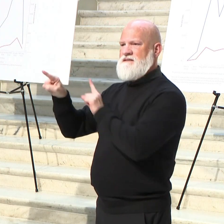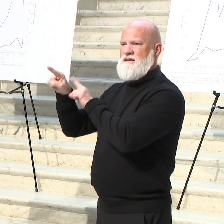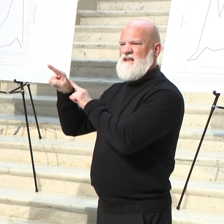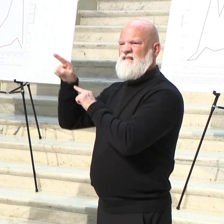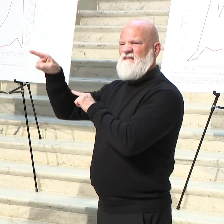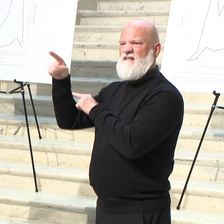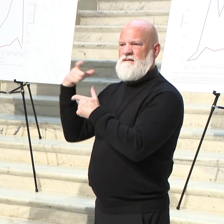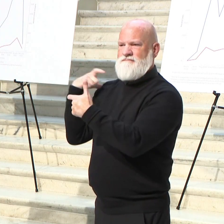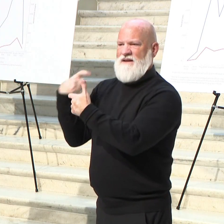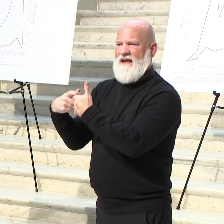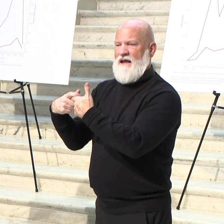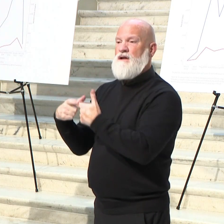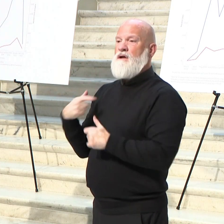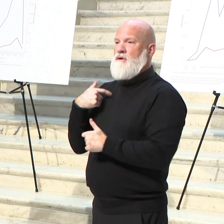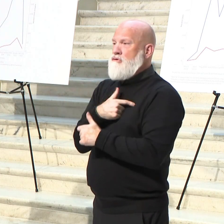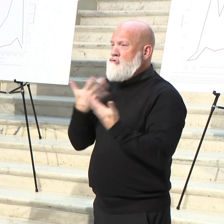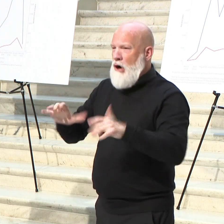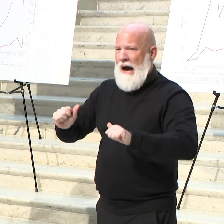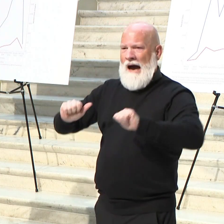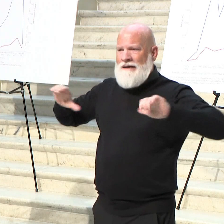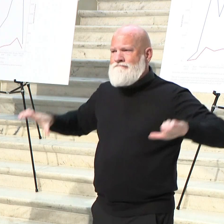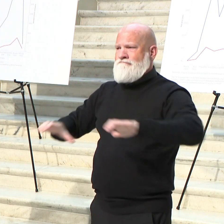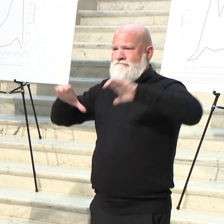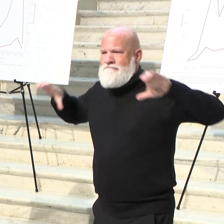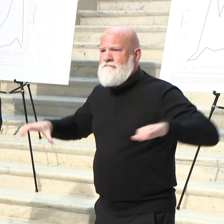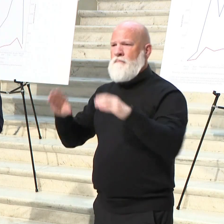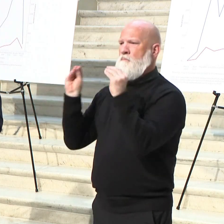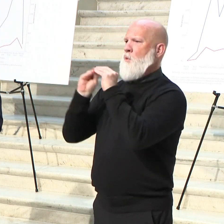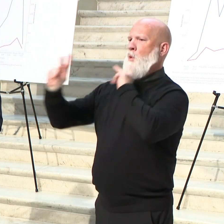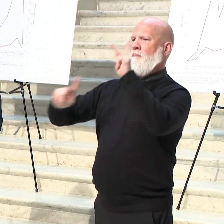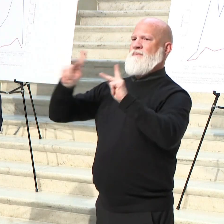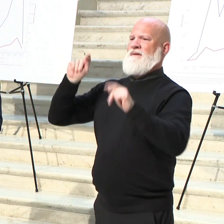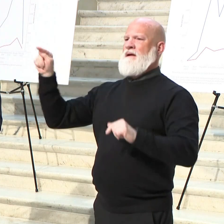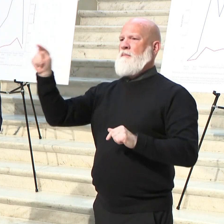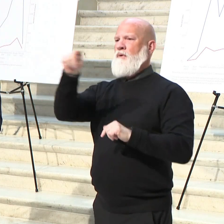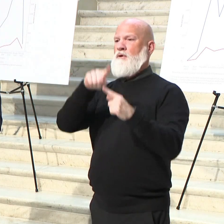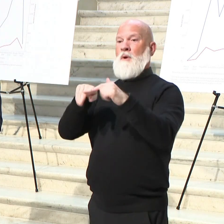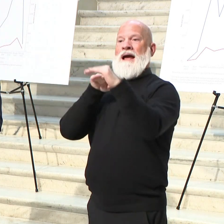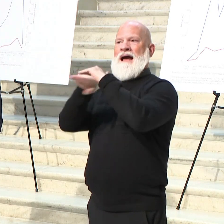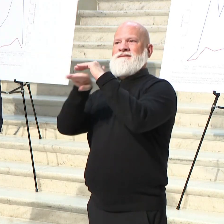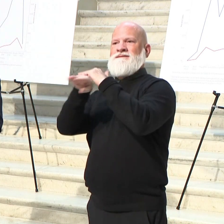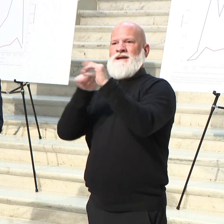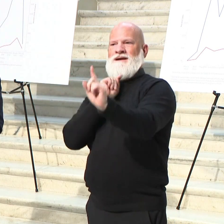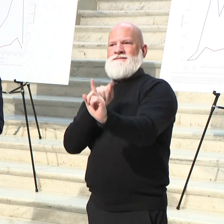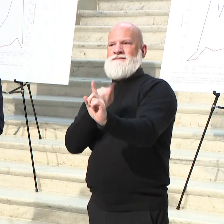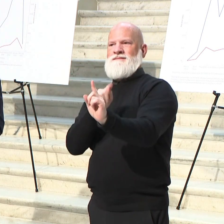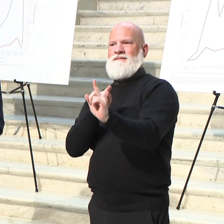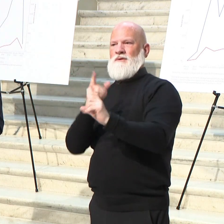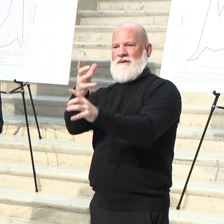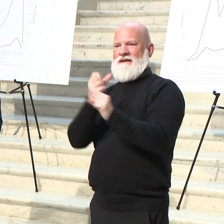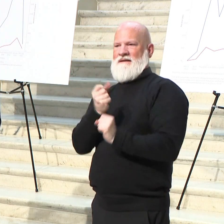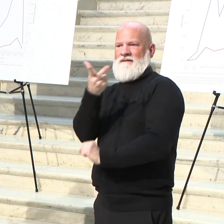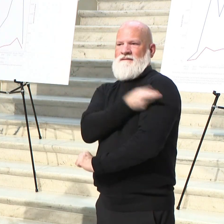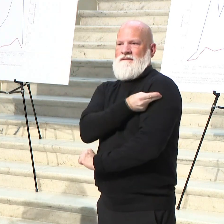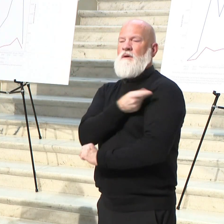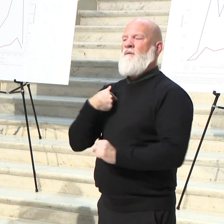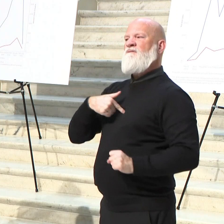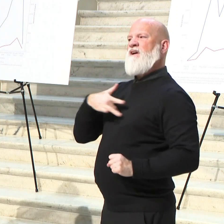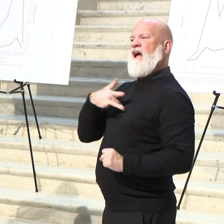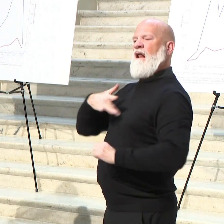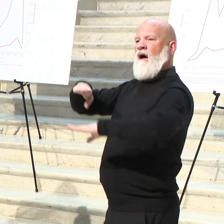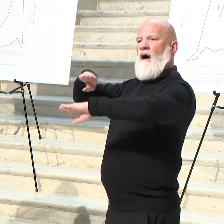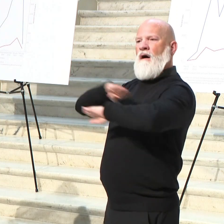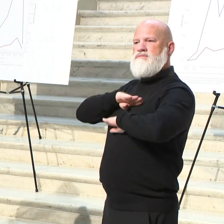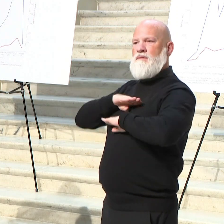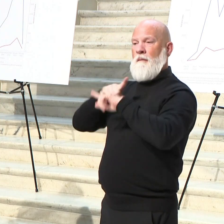more people that have access to the vaccine, the more that the people around, their colleagues and their friends and folks that they're worshiping with that